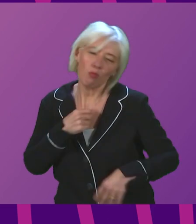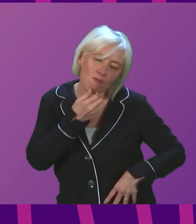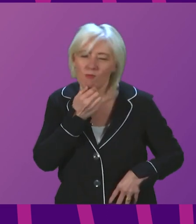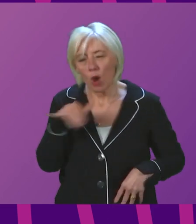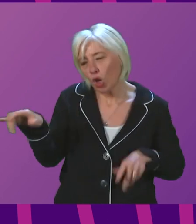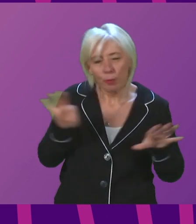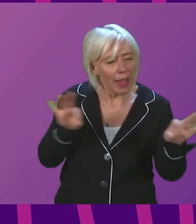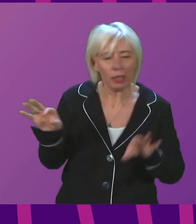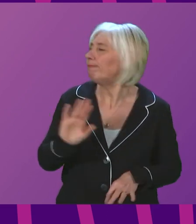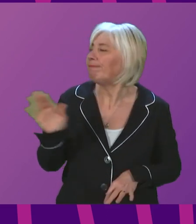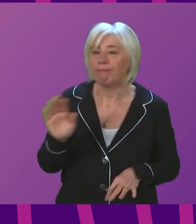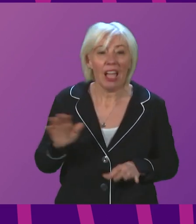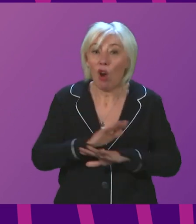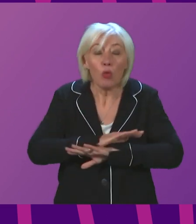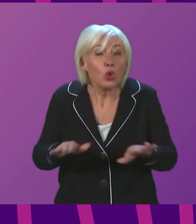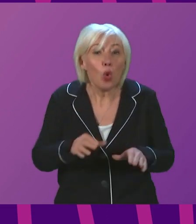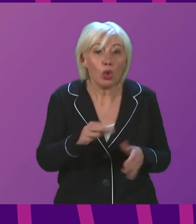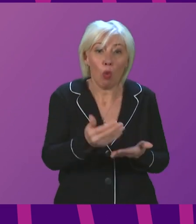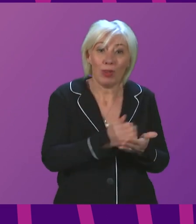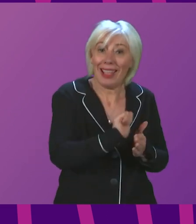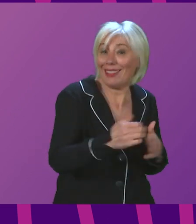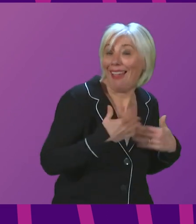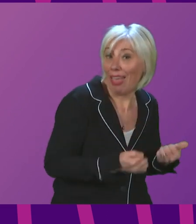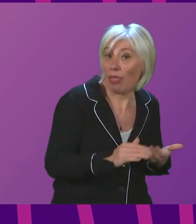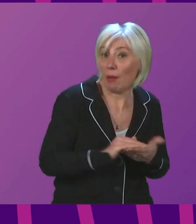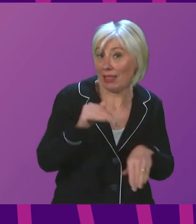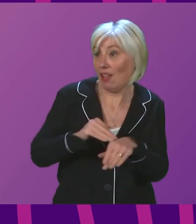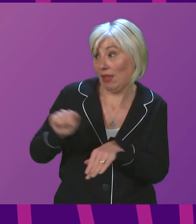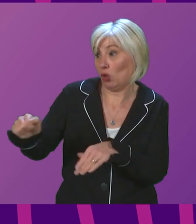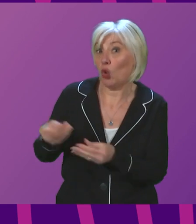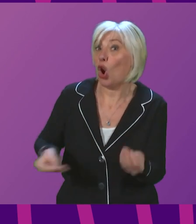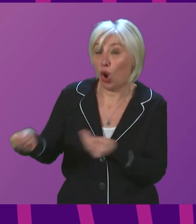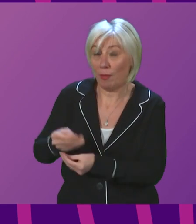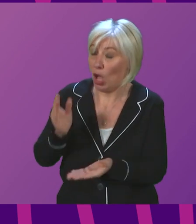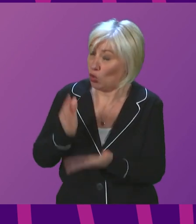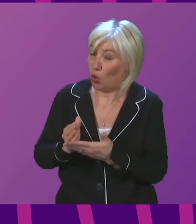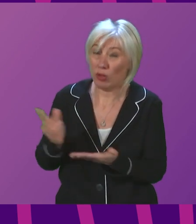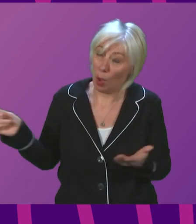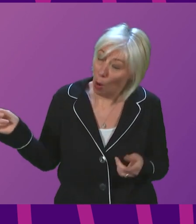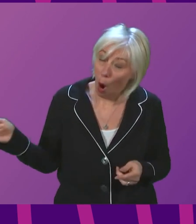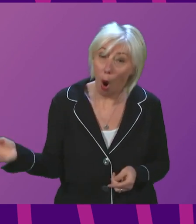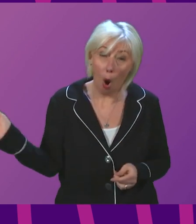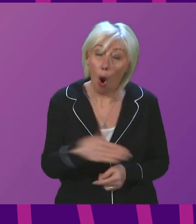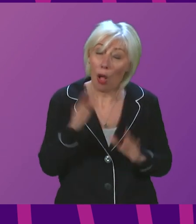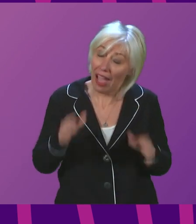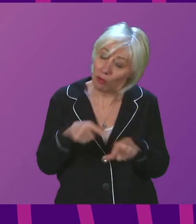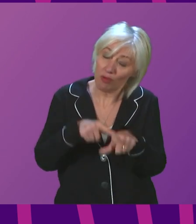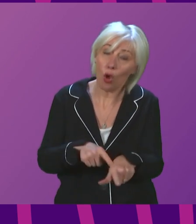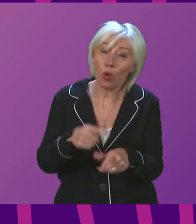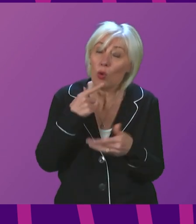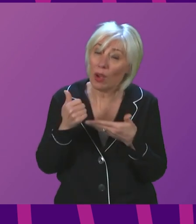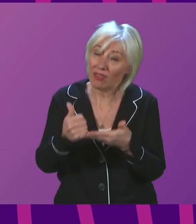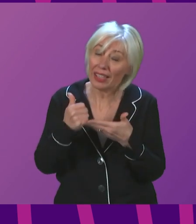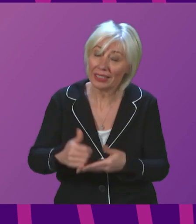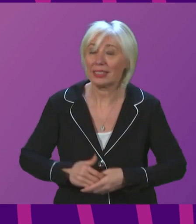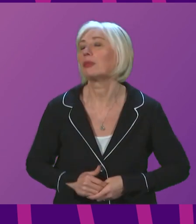protect health, the economy will suffer. We all have an interest in making sure that all of this guidance is followed. Myrtle Fraser to